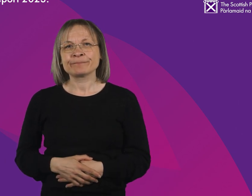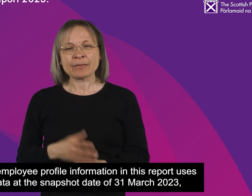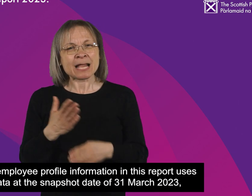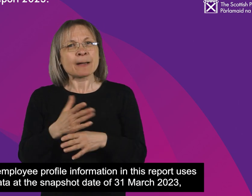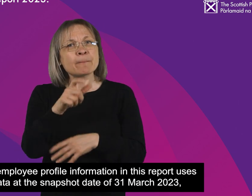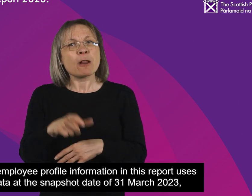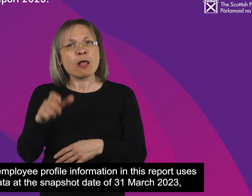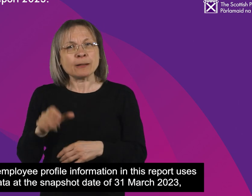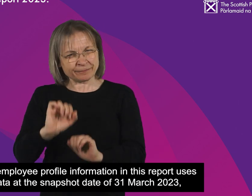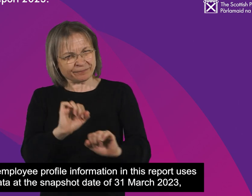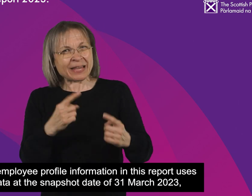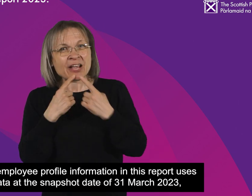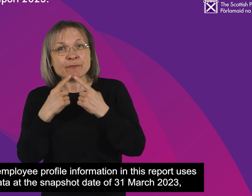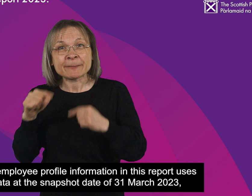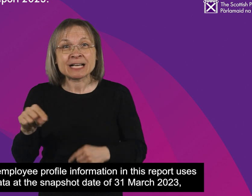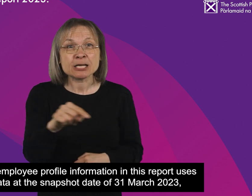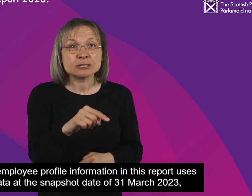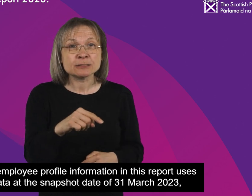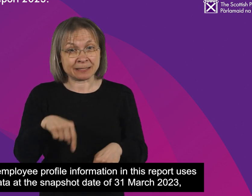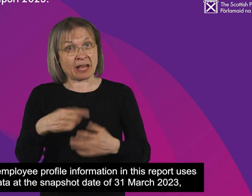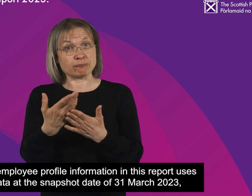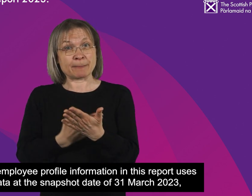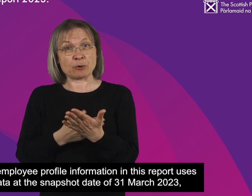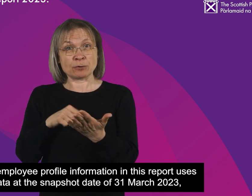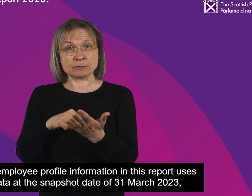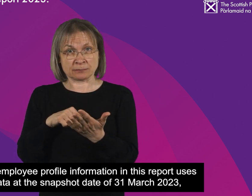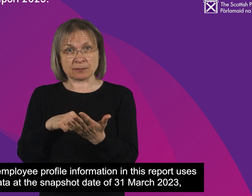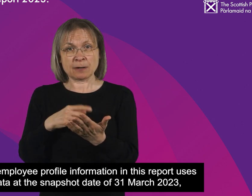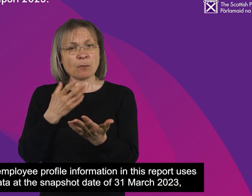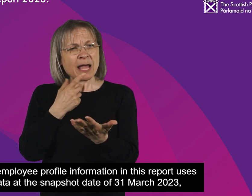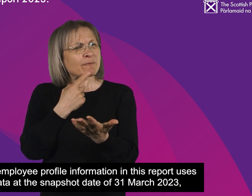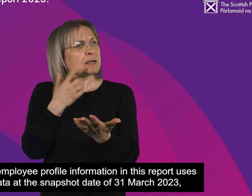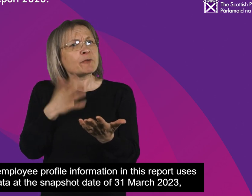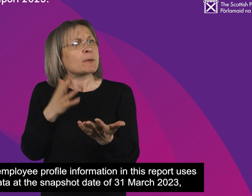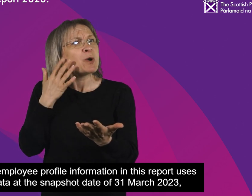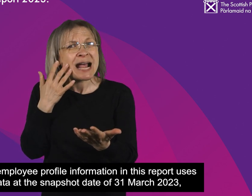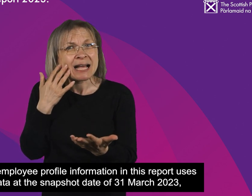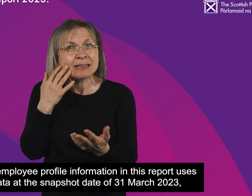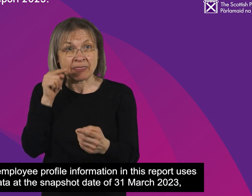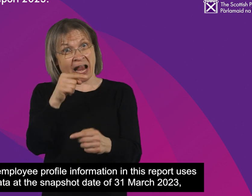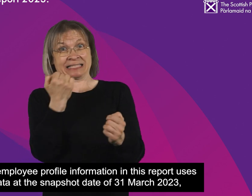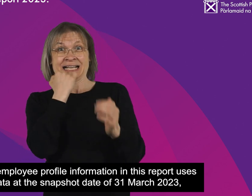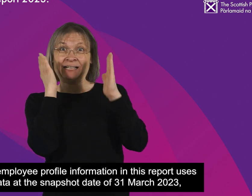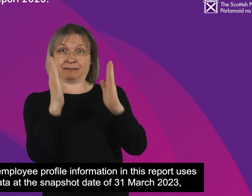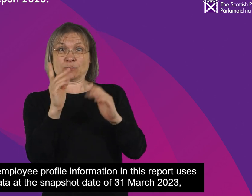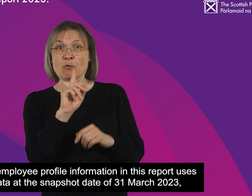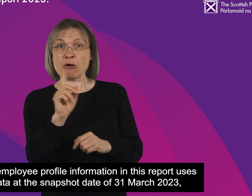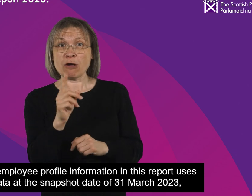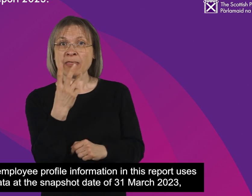The employee profile information in this report uses data at the snapshot date of March 31, 2023,